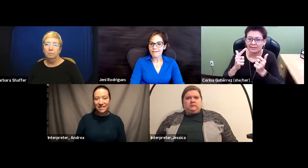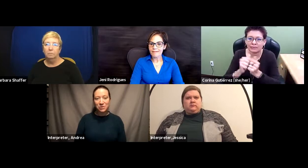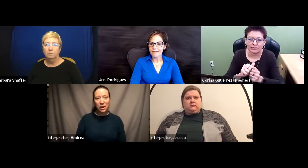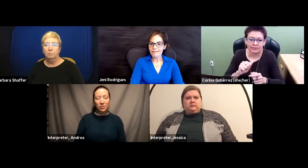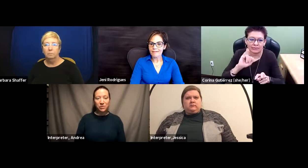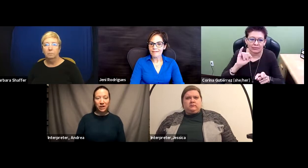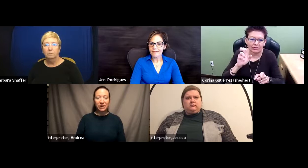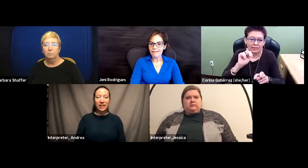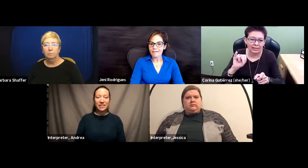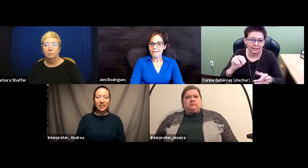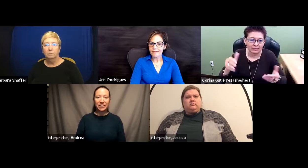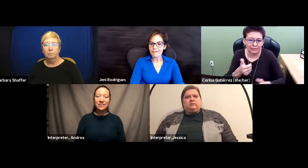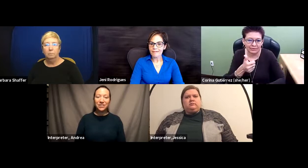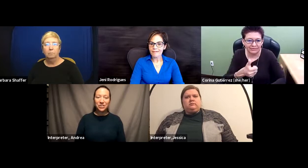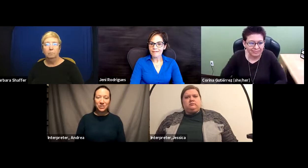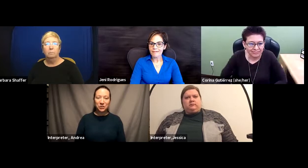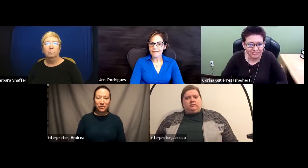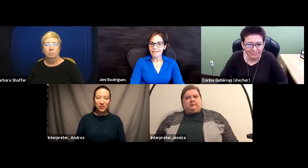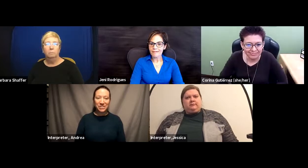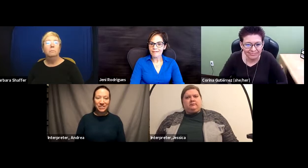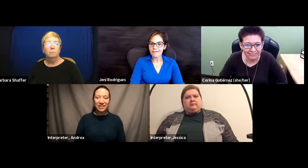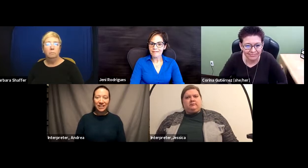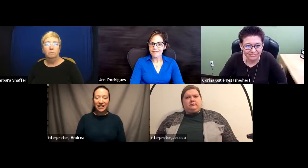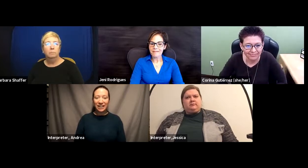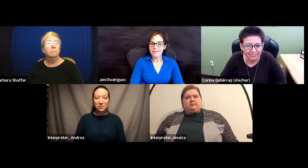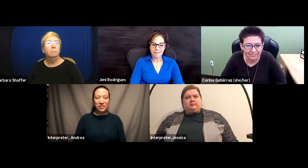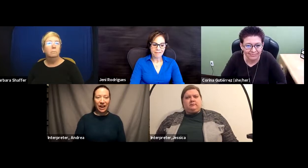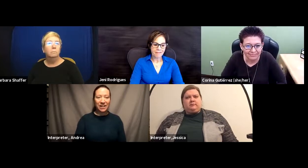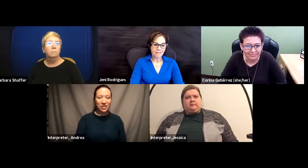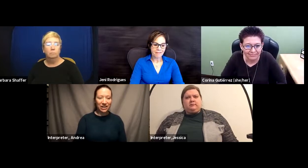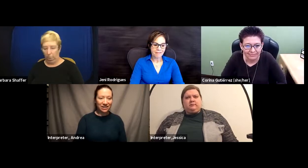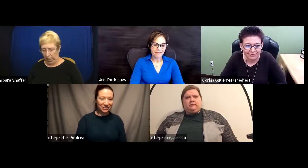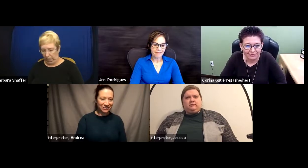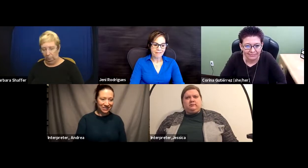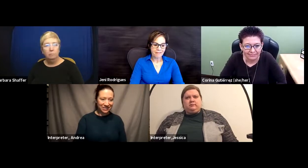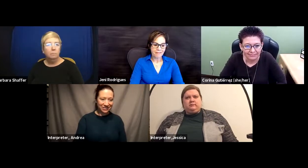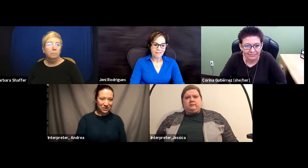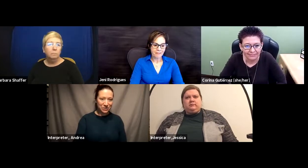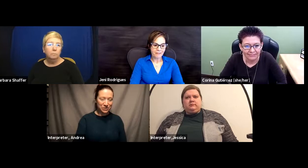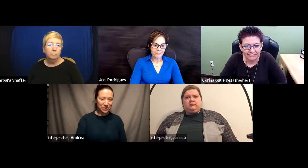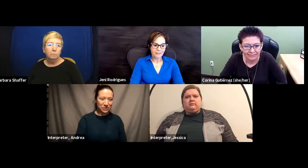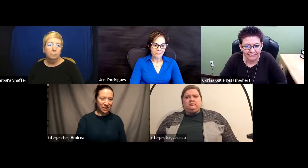as well, which is why they are ASL English interpreters. And with that, Jenny, will you introduce yourself?